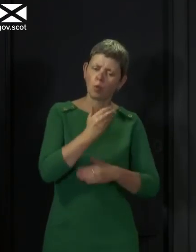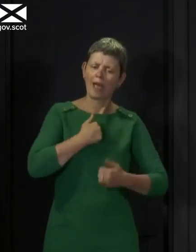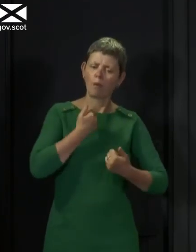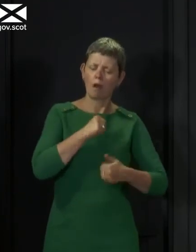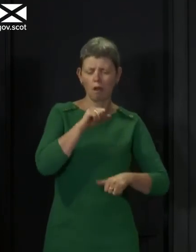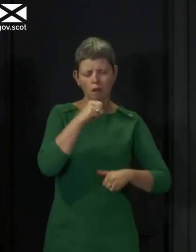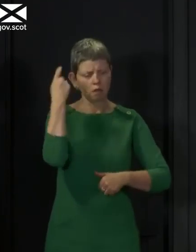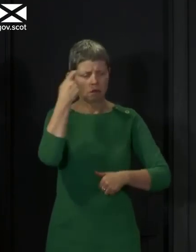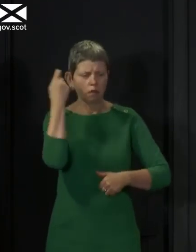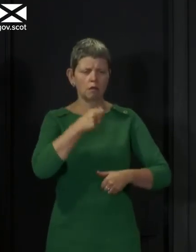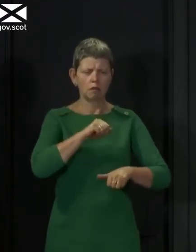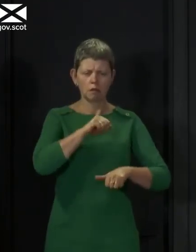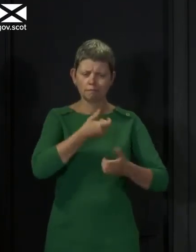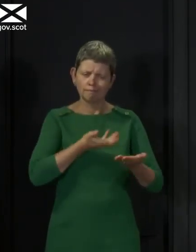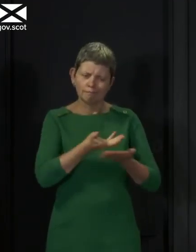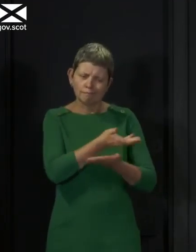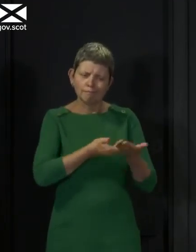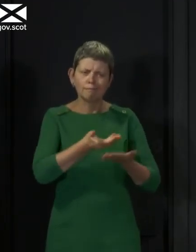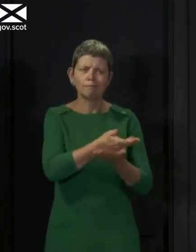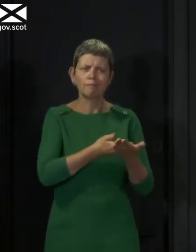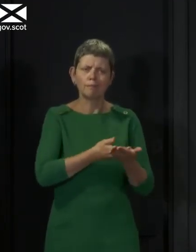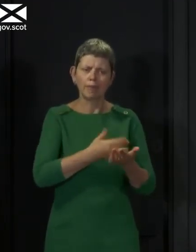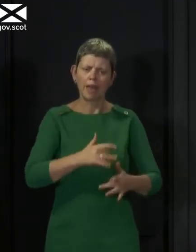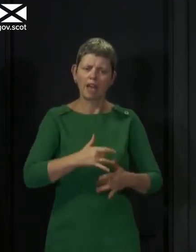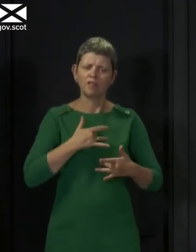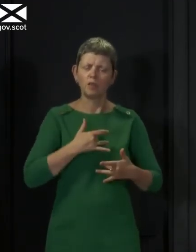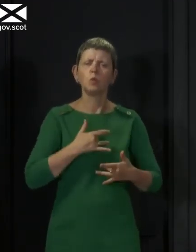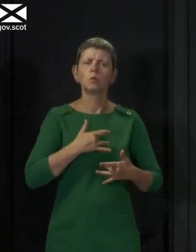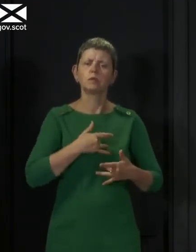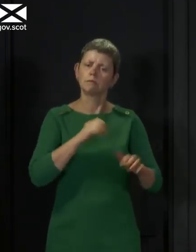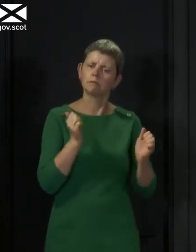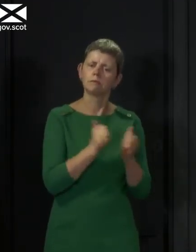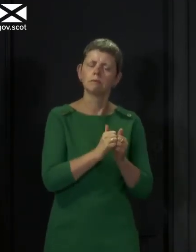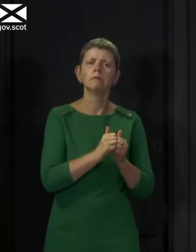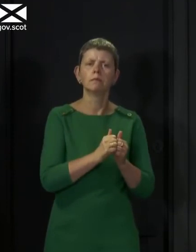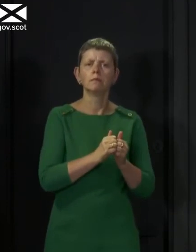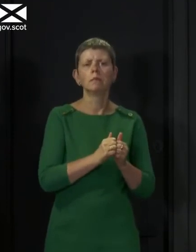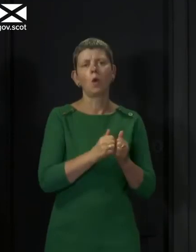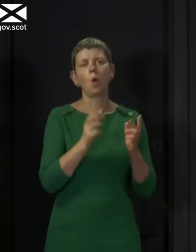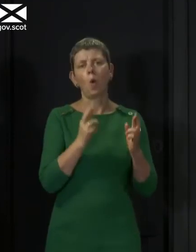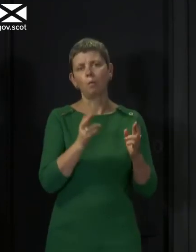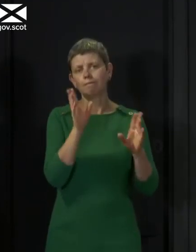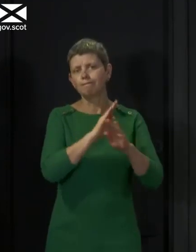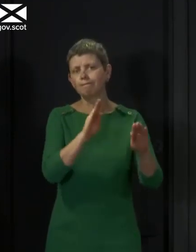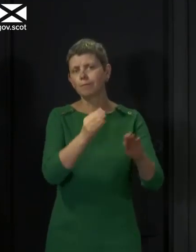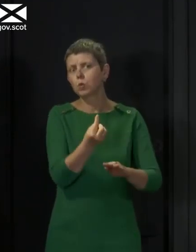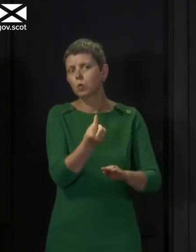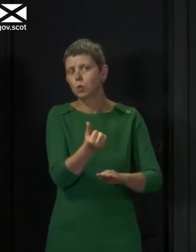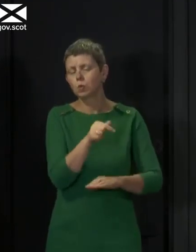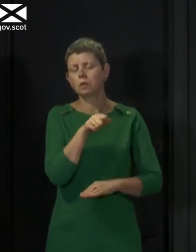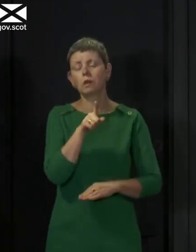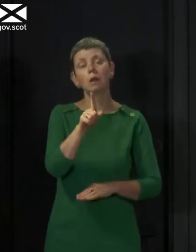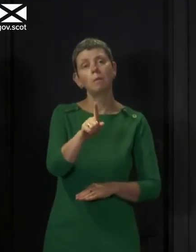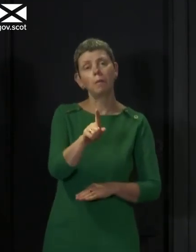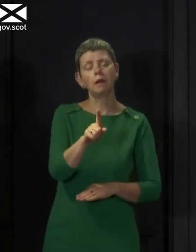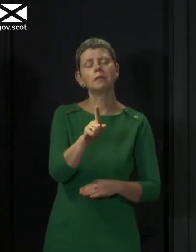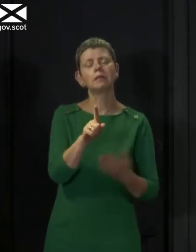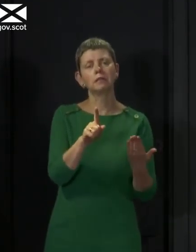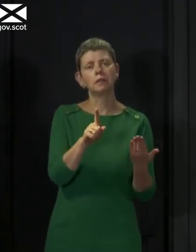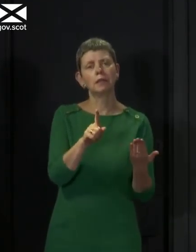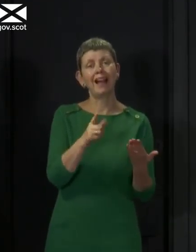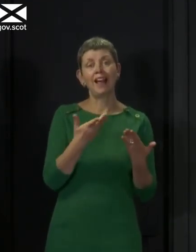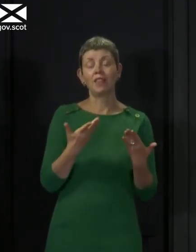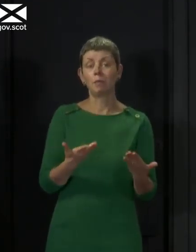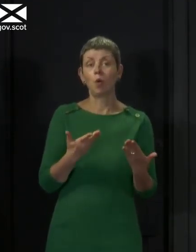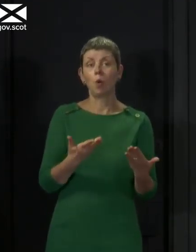a view ourselves. And I would hope to set that out in the reasonably near future. But what I would also say right now is that just